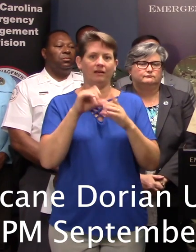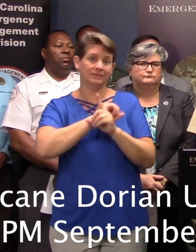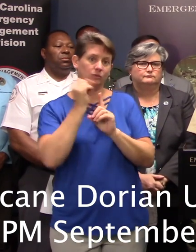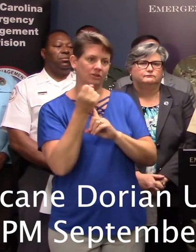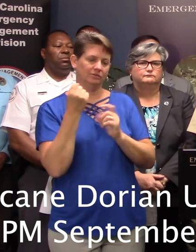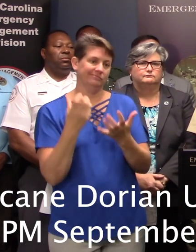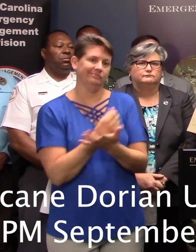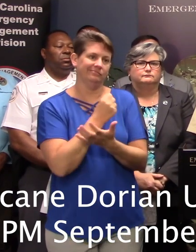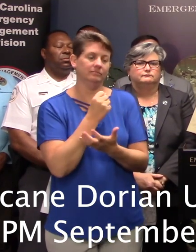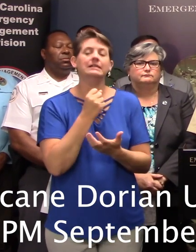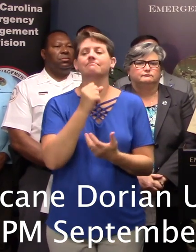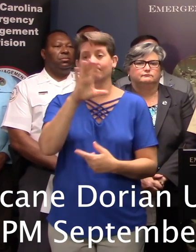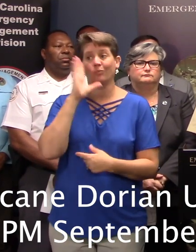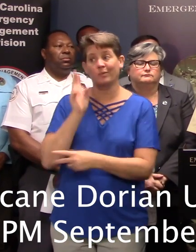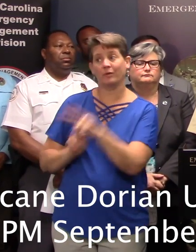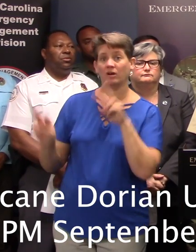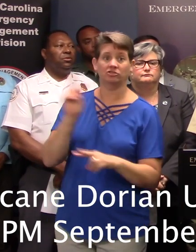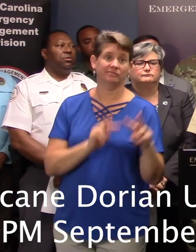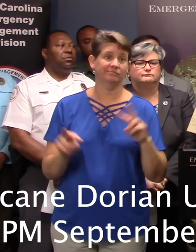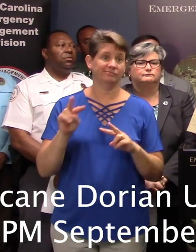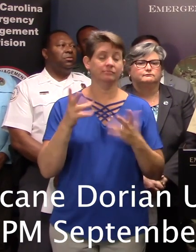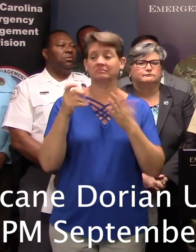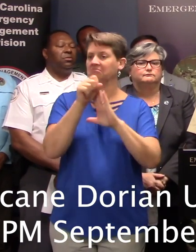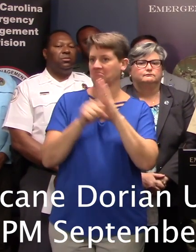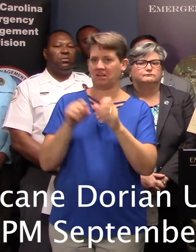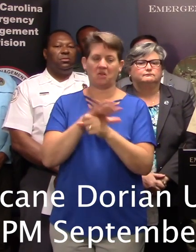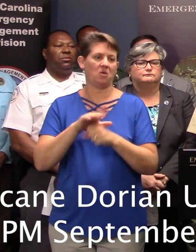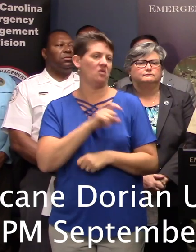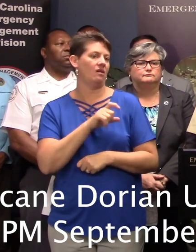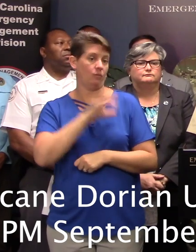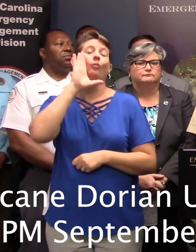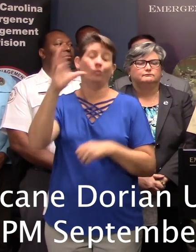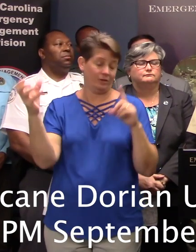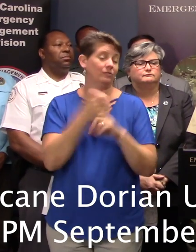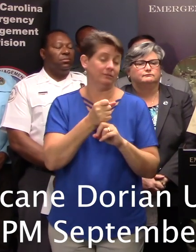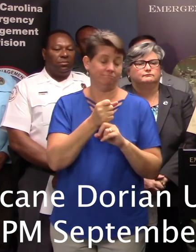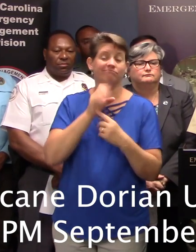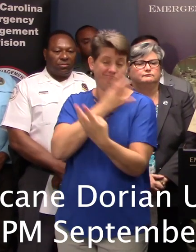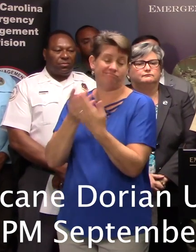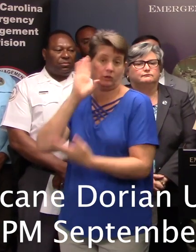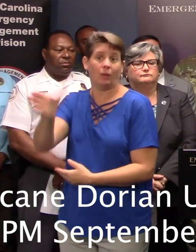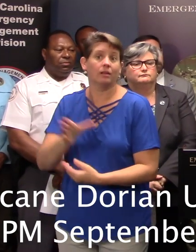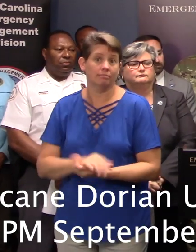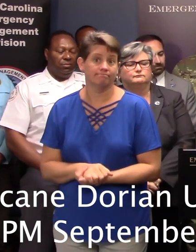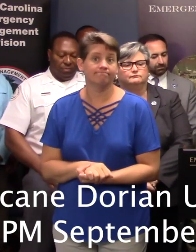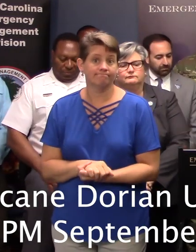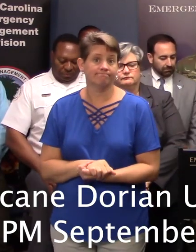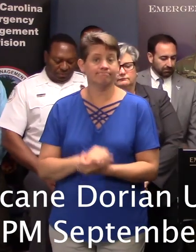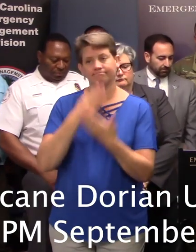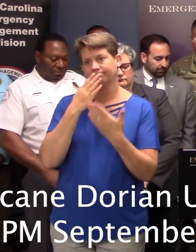again, we will be on the lookout for you. State and local law enforcement will arrest you, and you will go to jail. Thank you.